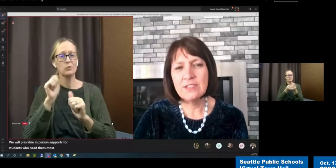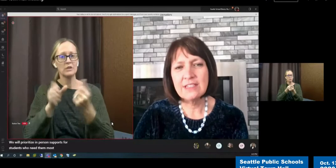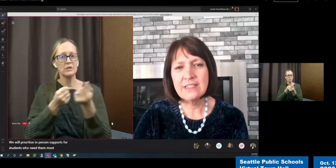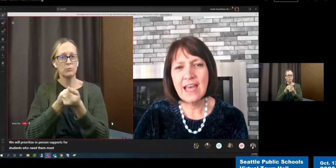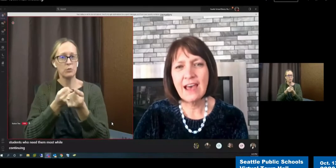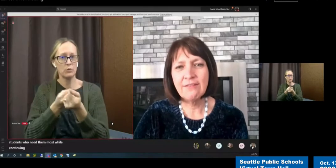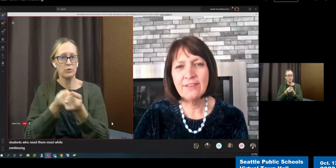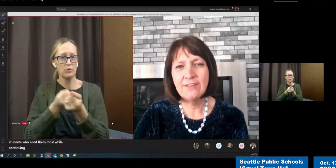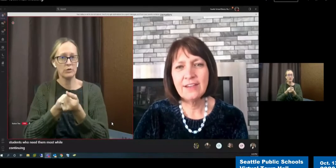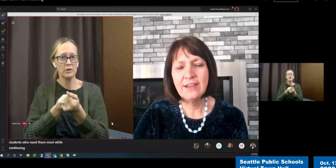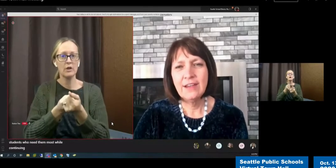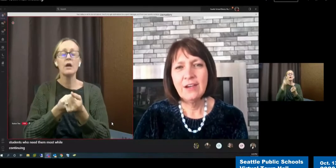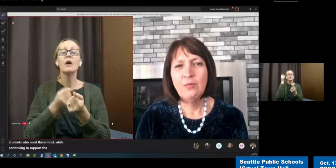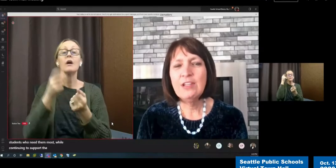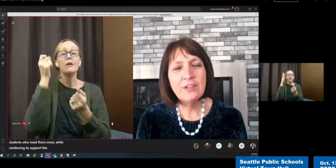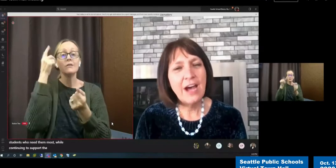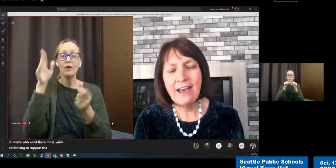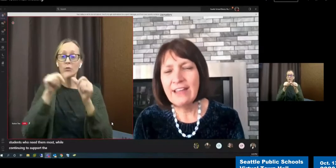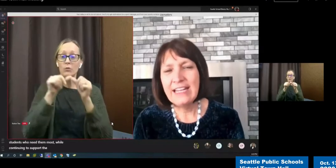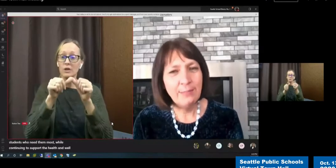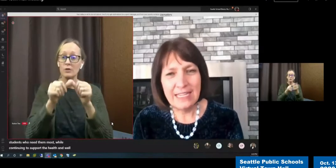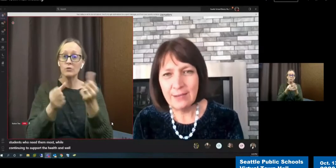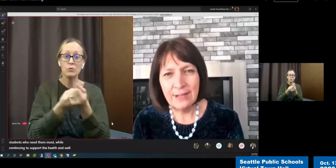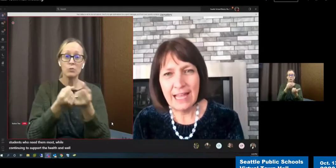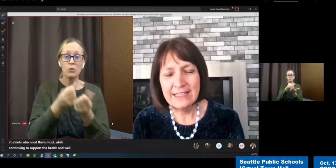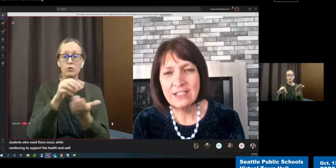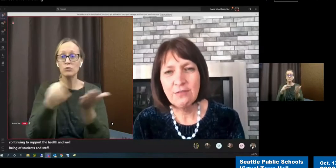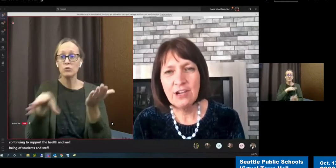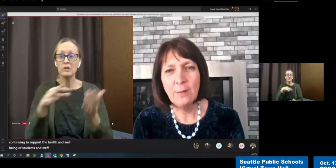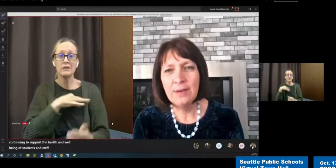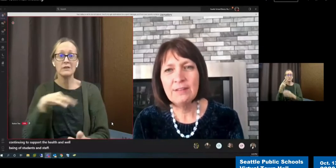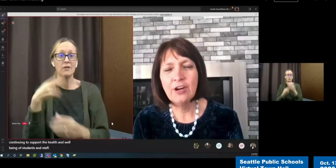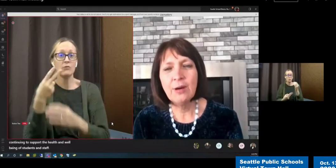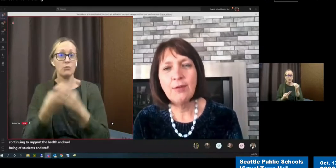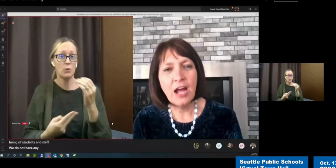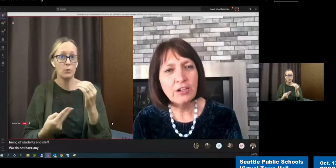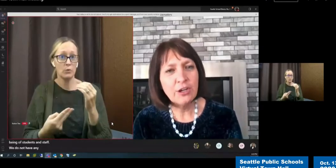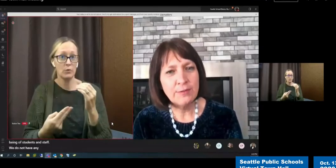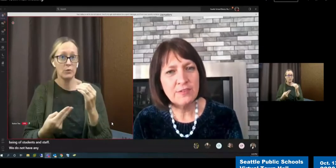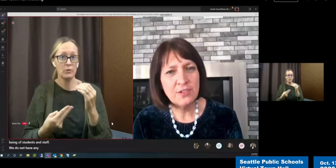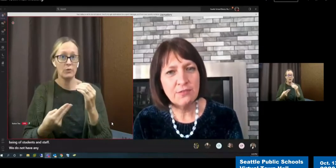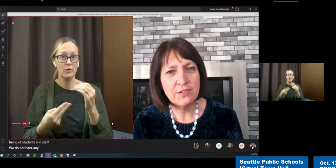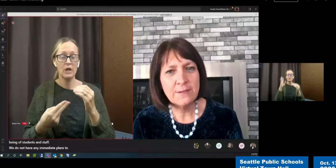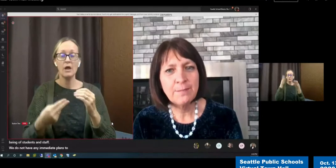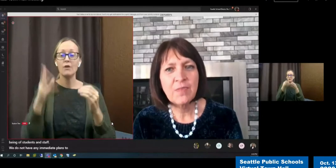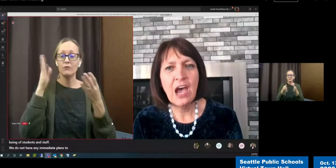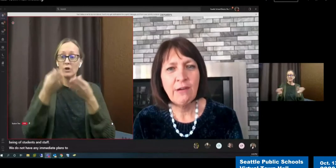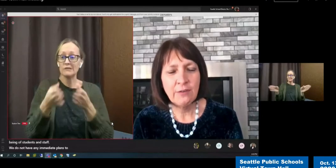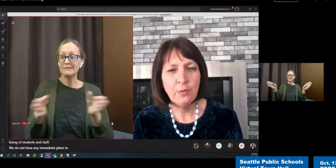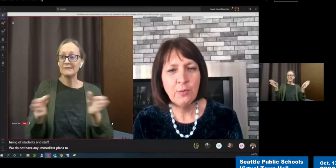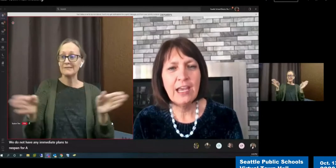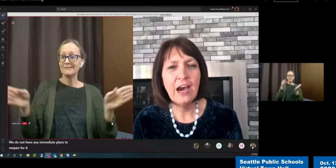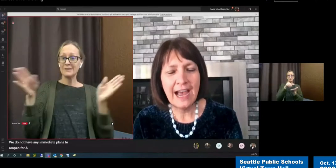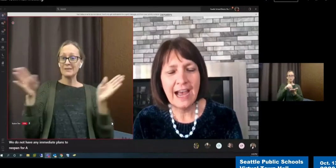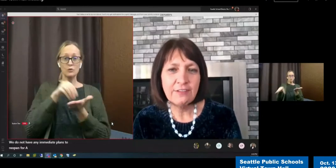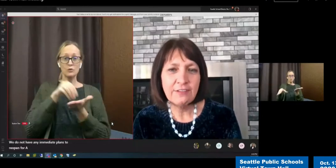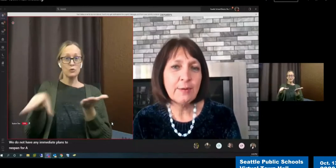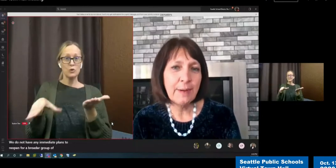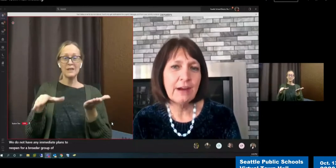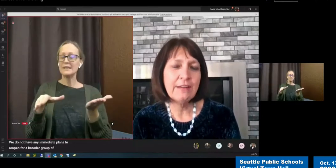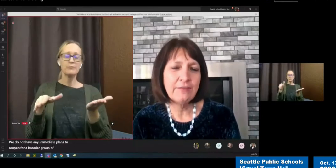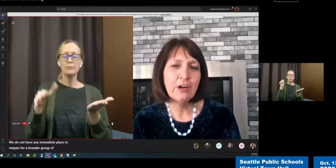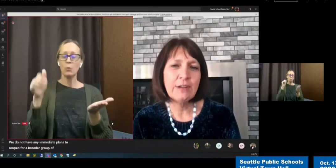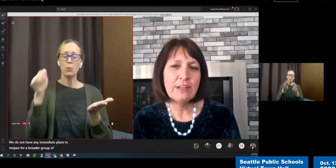students and staff. We do not have any immediate plans to reopen for a broader group of students. However, we are actively